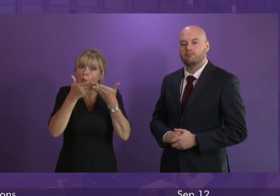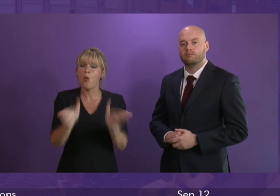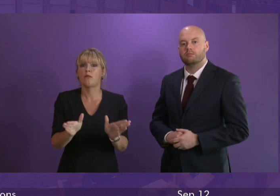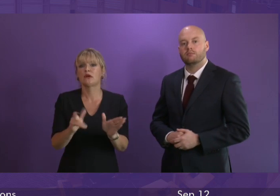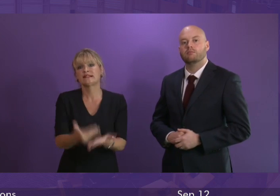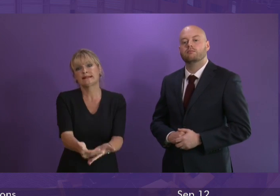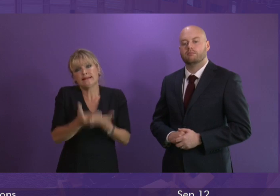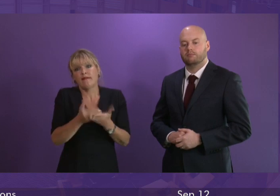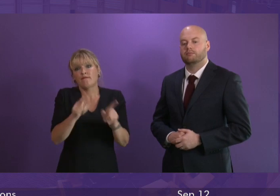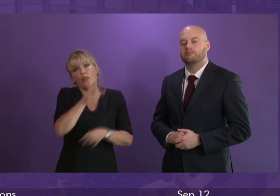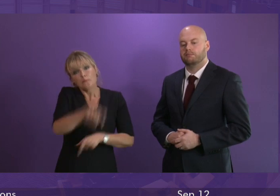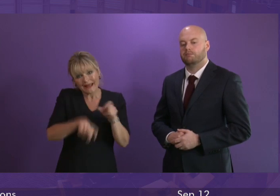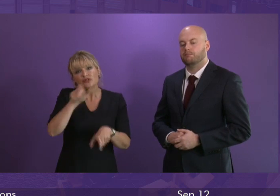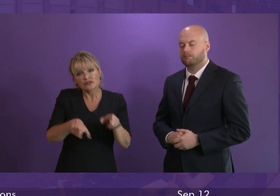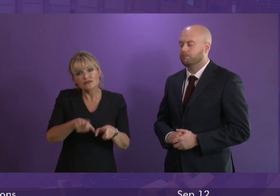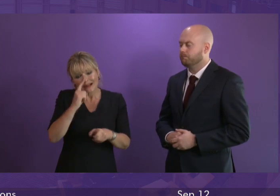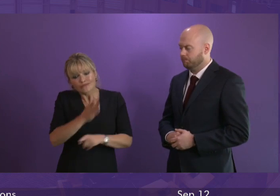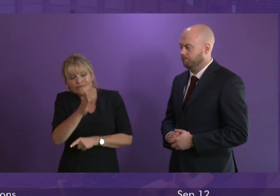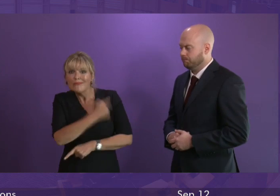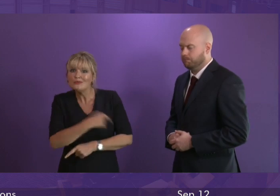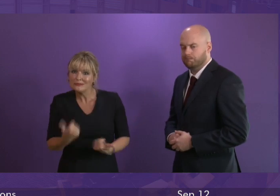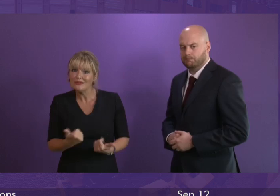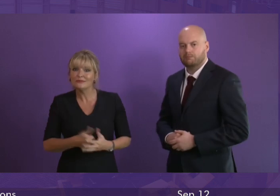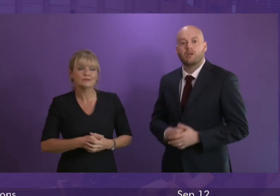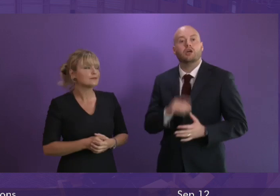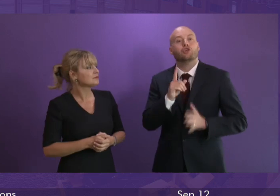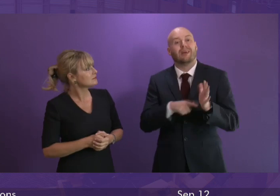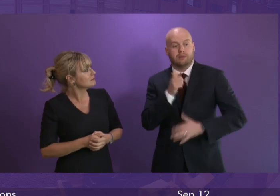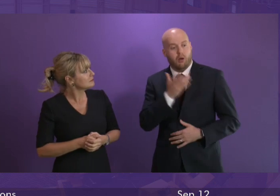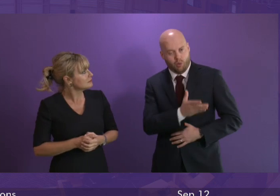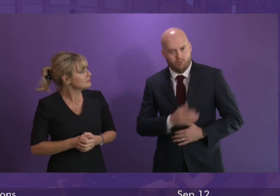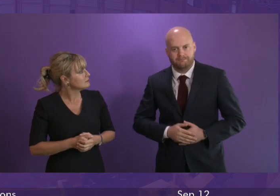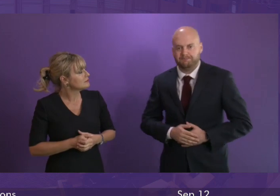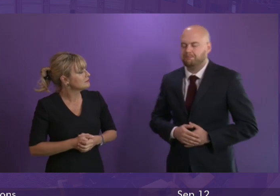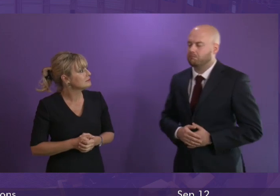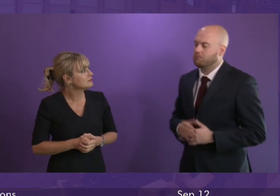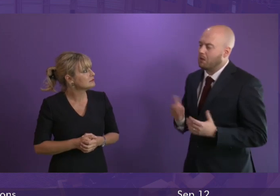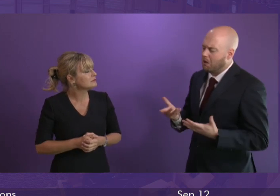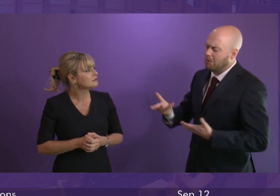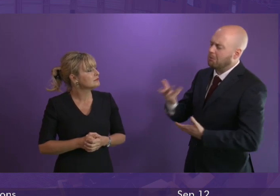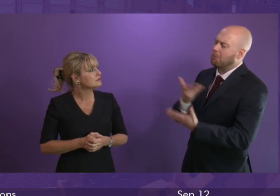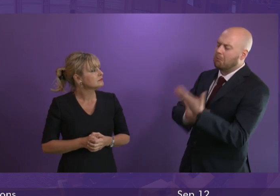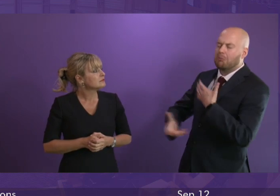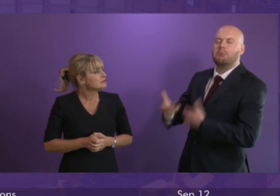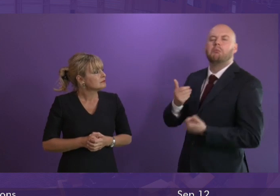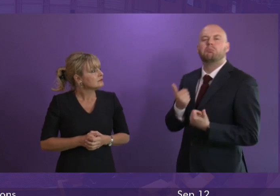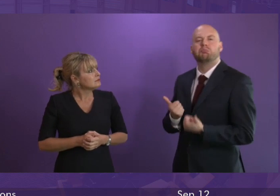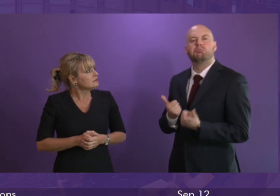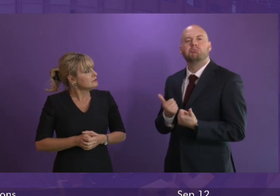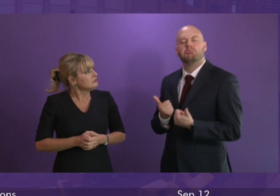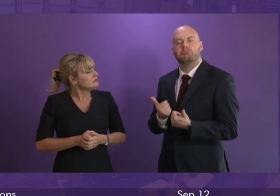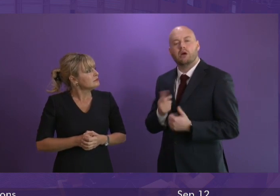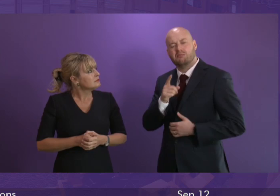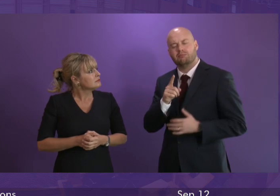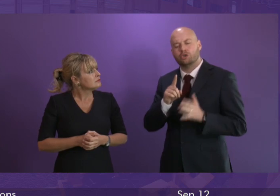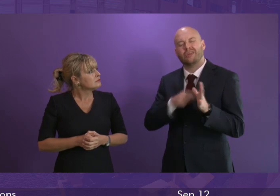it is safe for the patients who will use that hospital. Jackson Carlow. Well, that's all very well, First Minister. But since January 2013,